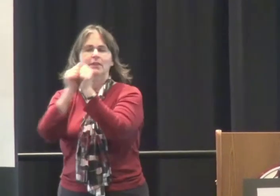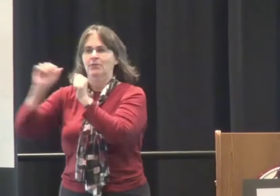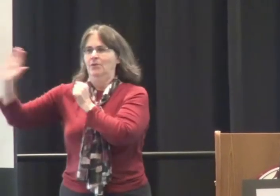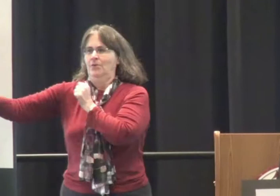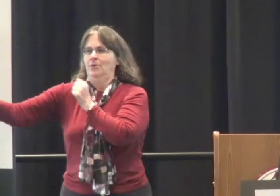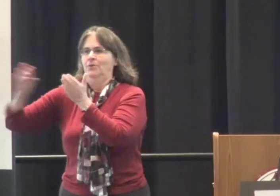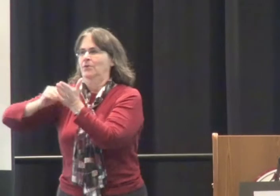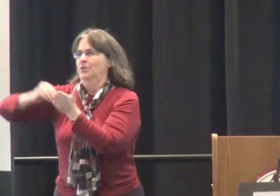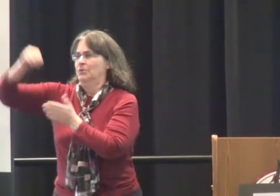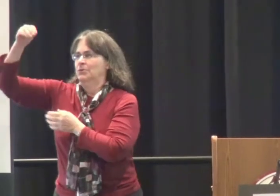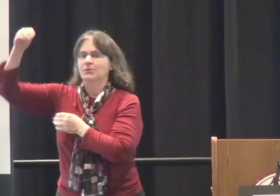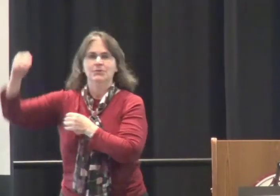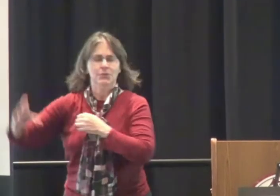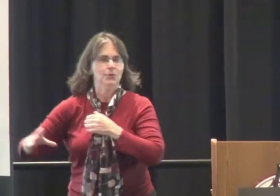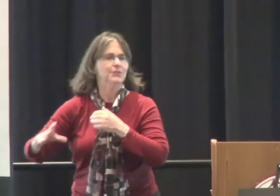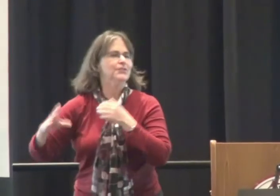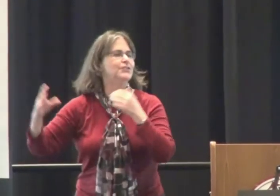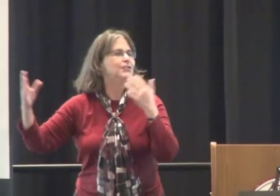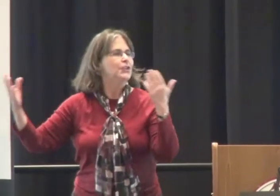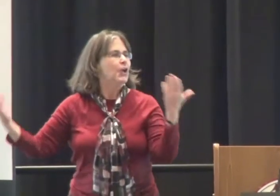Here's a picture of Roxanne with one of her students.